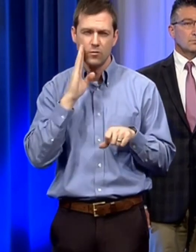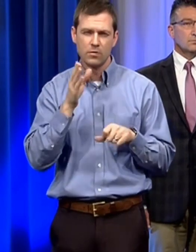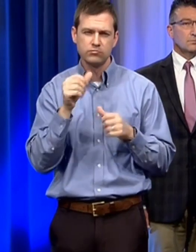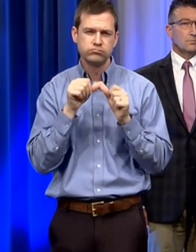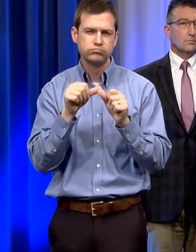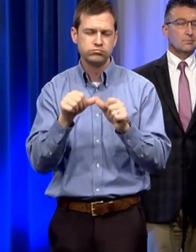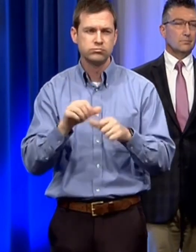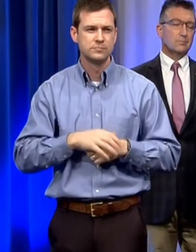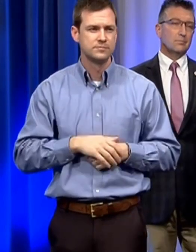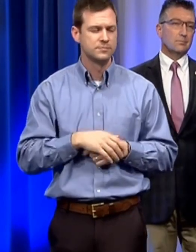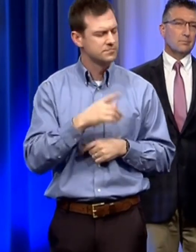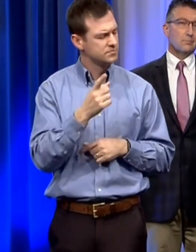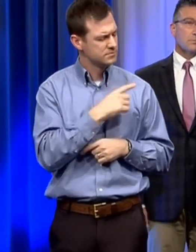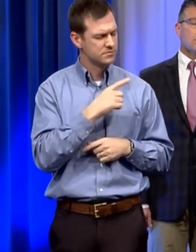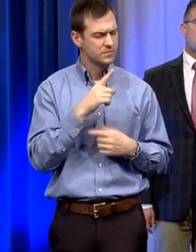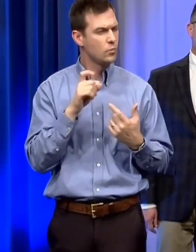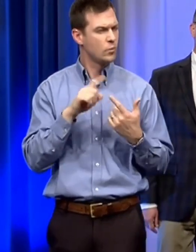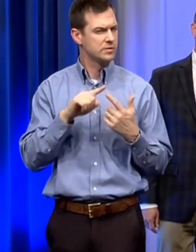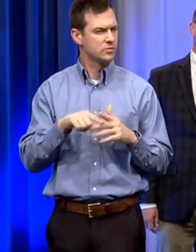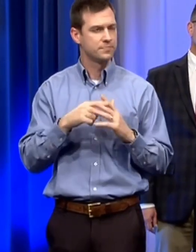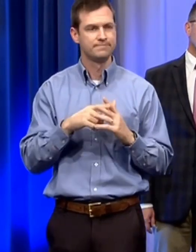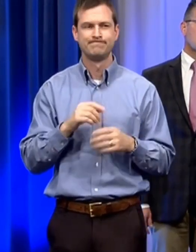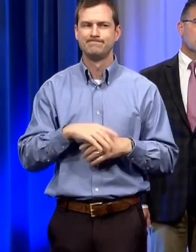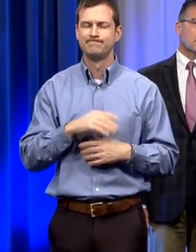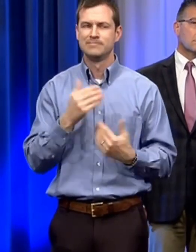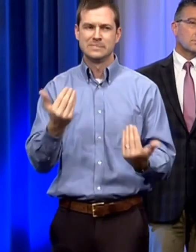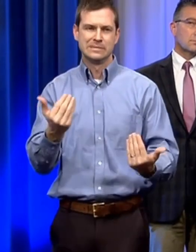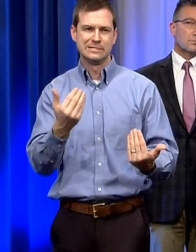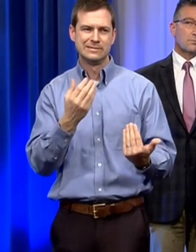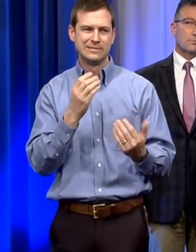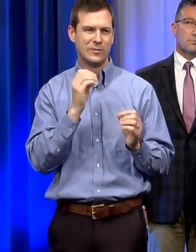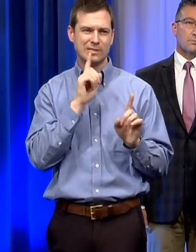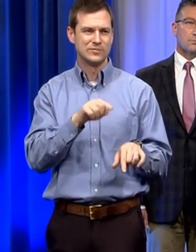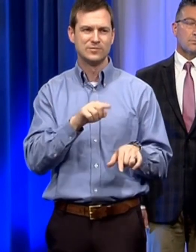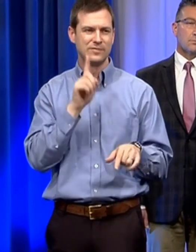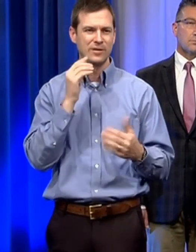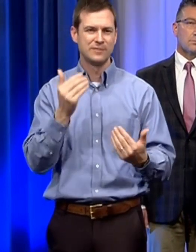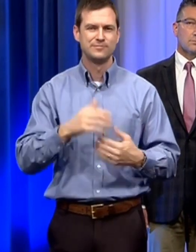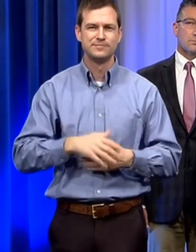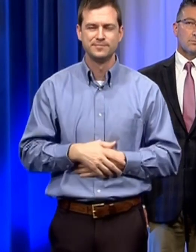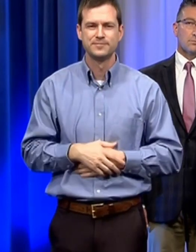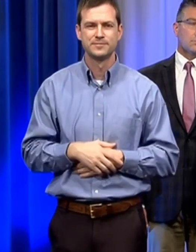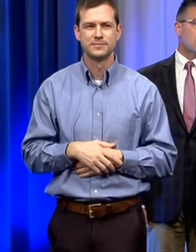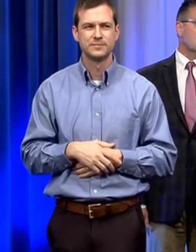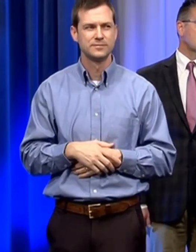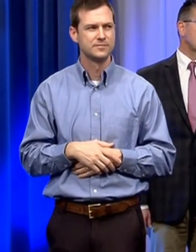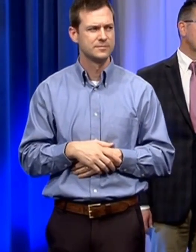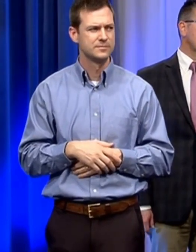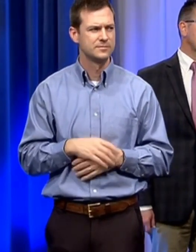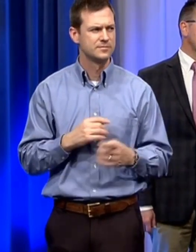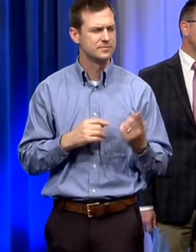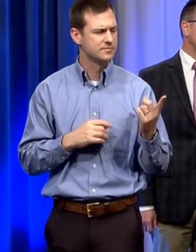anticipate when you'll be able to start providing that food service uh no i don't don't have a good answer for that right now do the